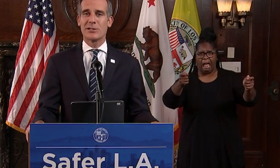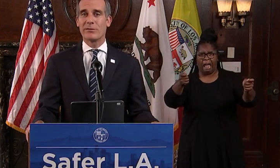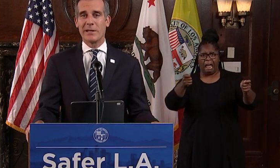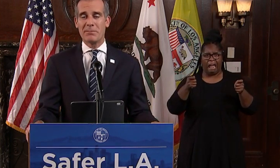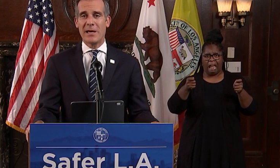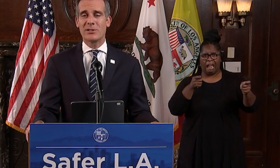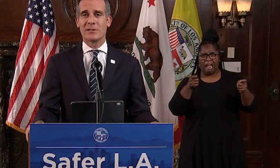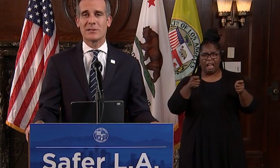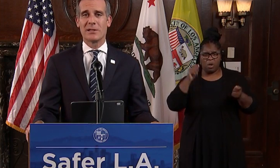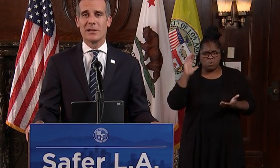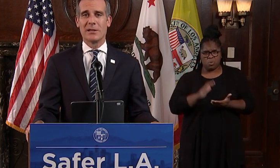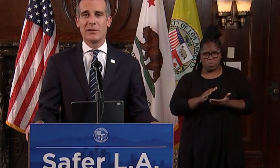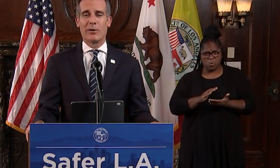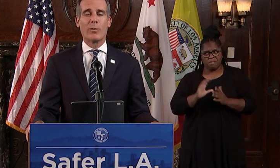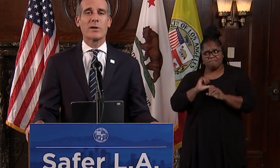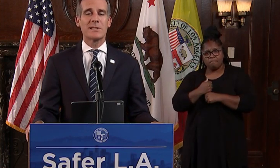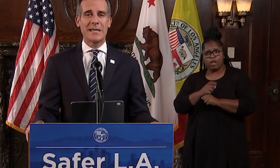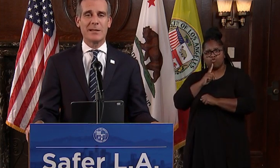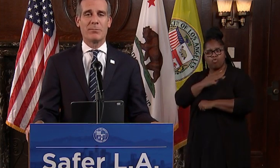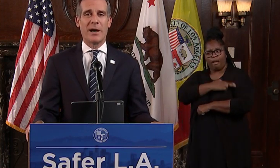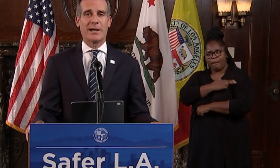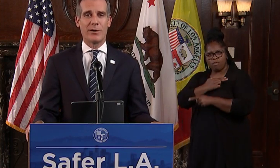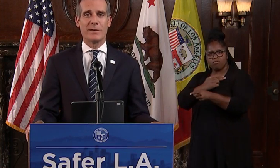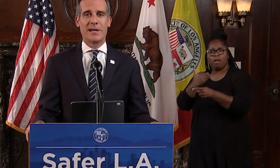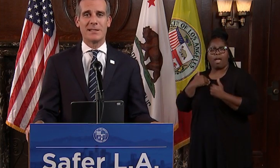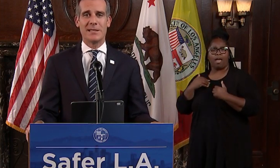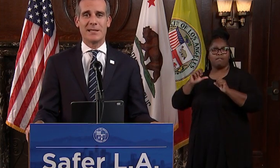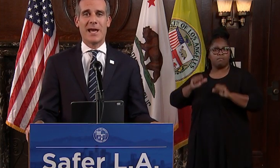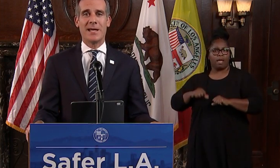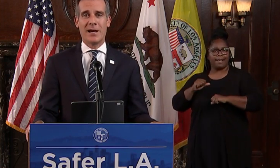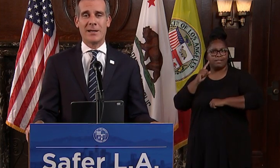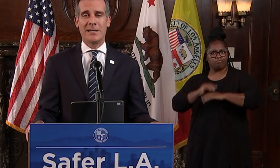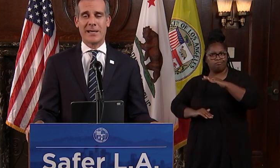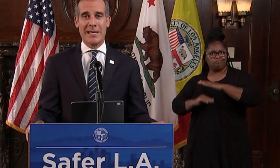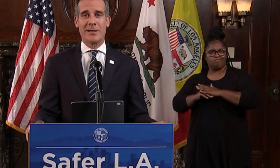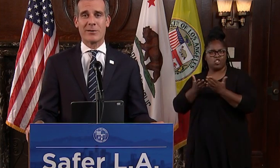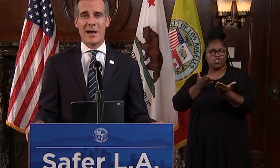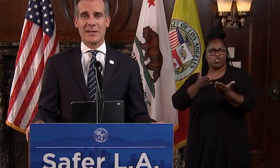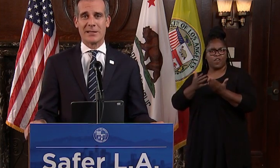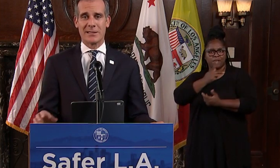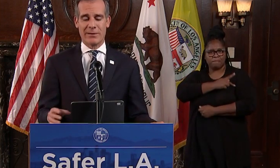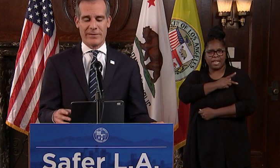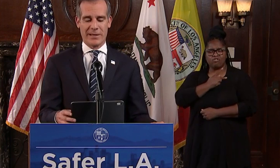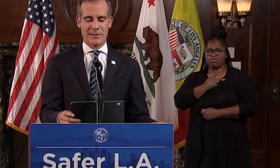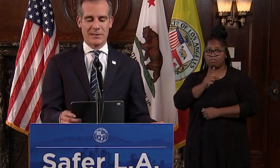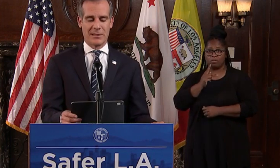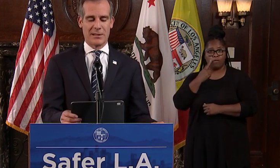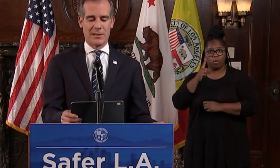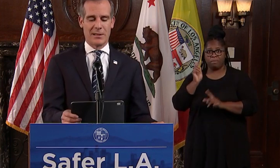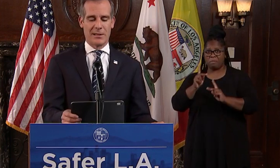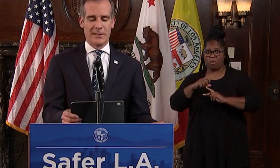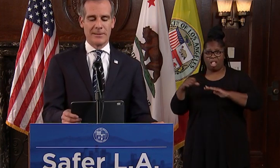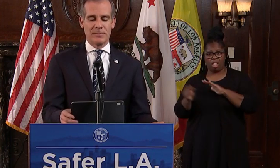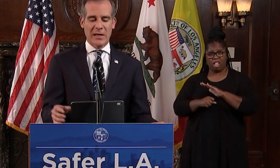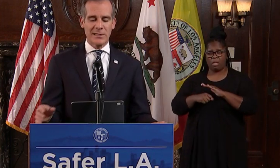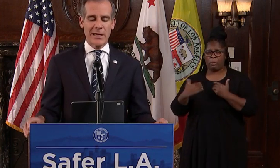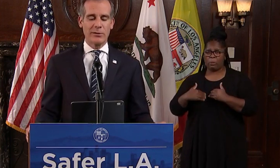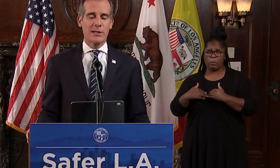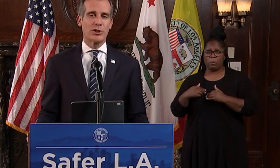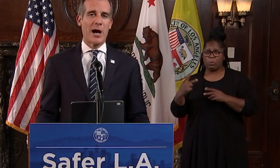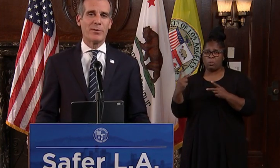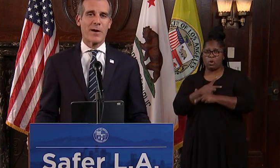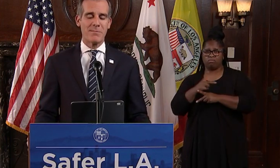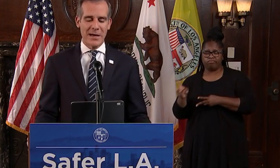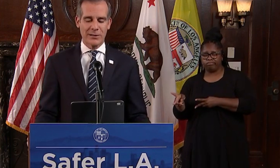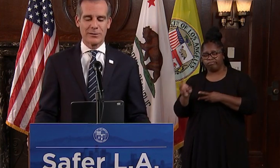to serve any patients who are worst hit by COVID-19 and any any other maladies they face. That's not